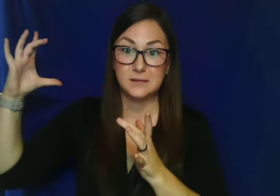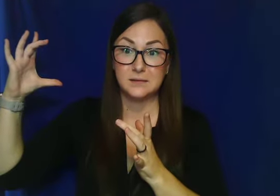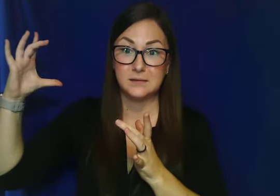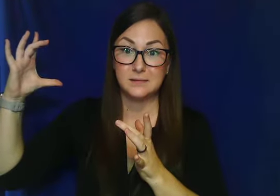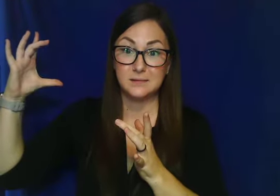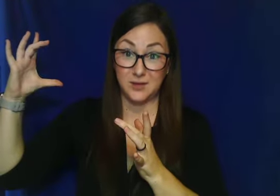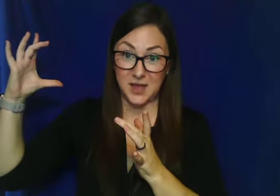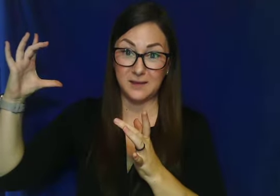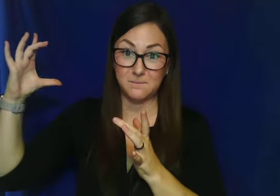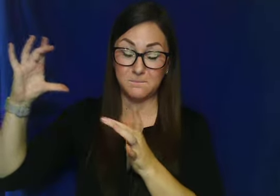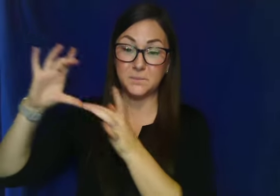Okay?